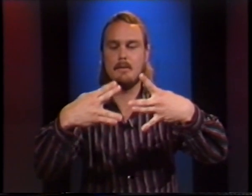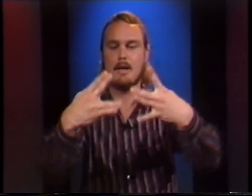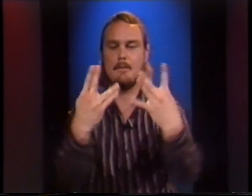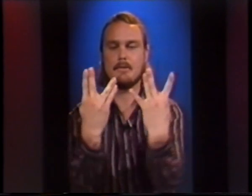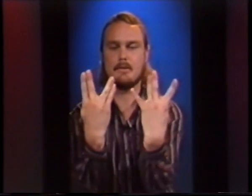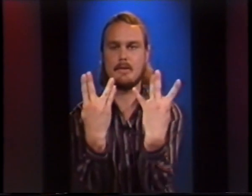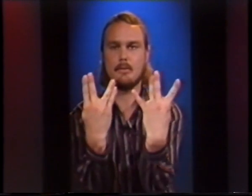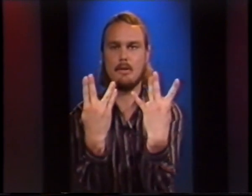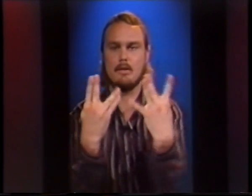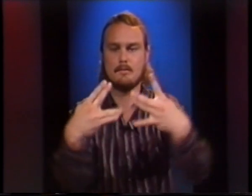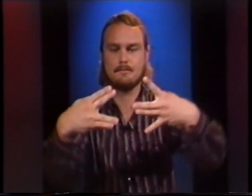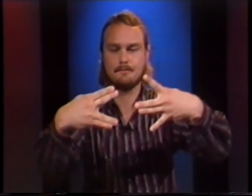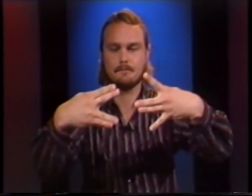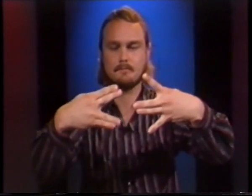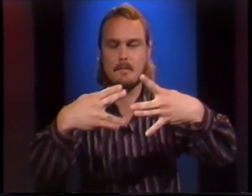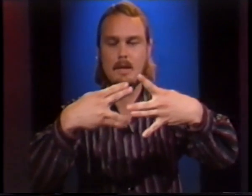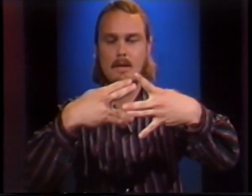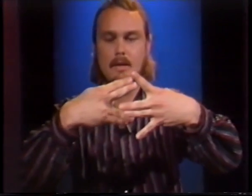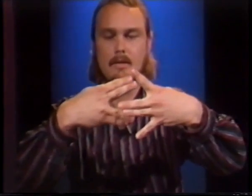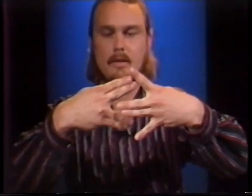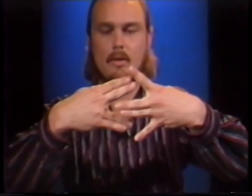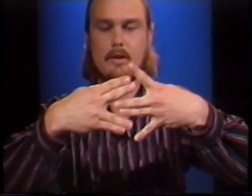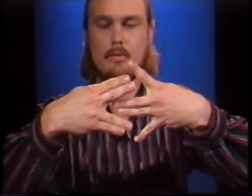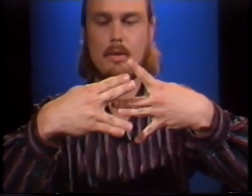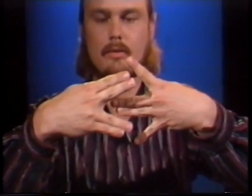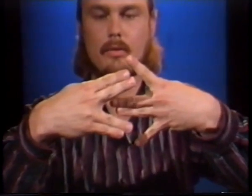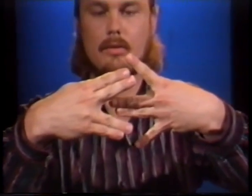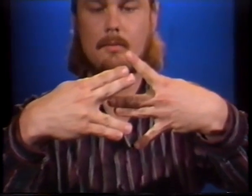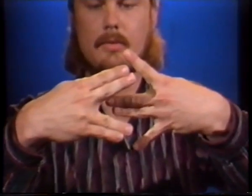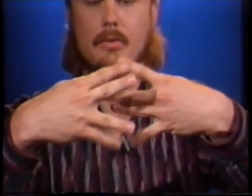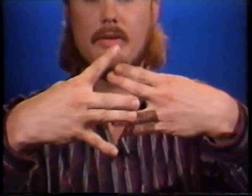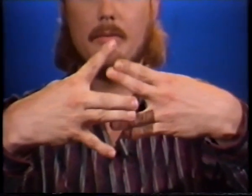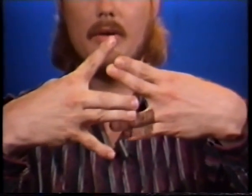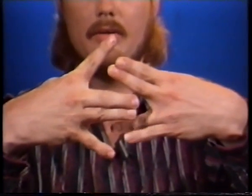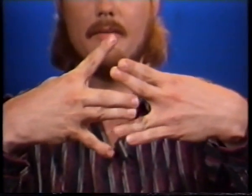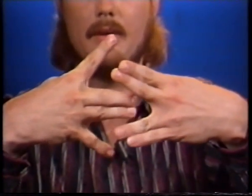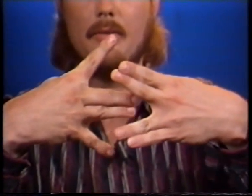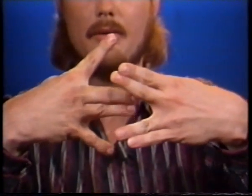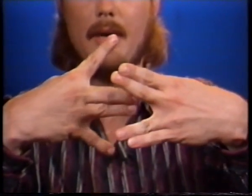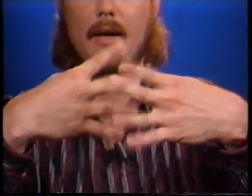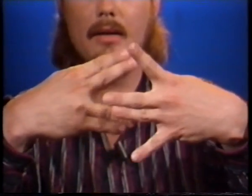into opposites as you recall then I cross one through, switch them both, and bring it back.